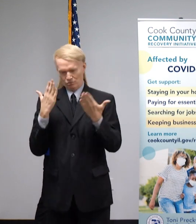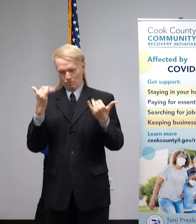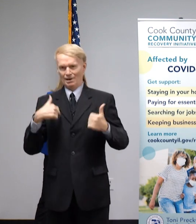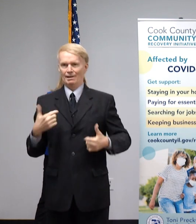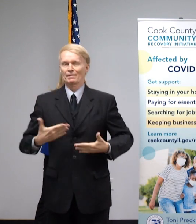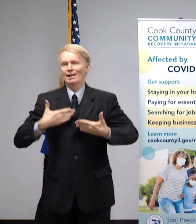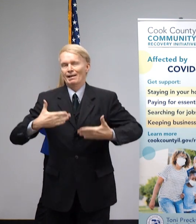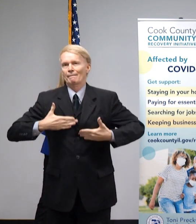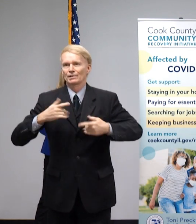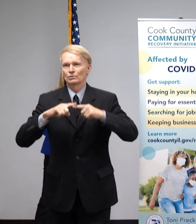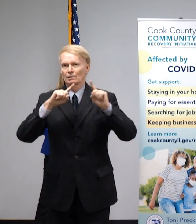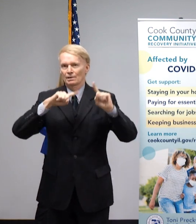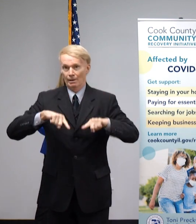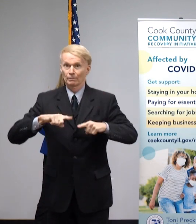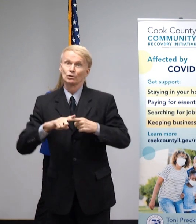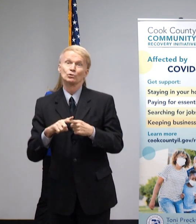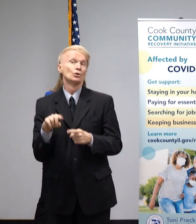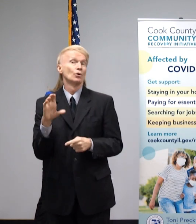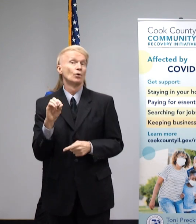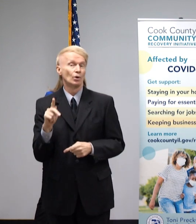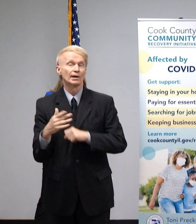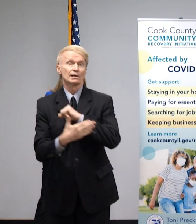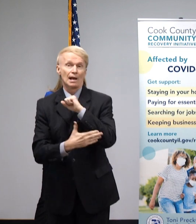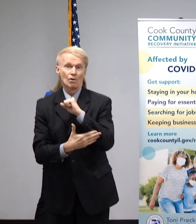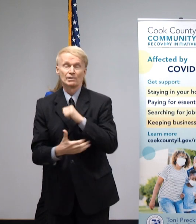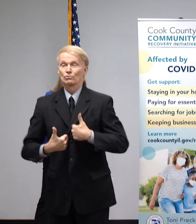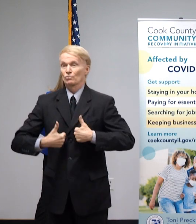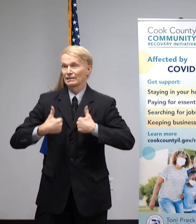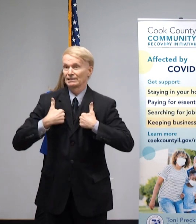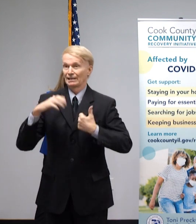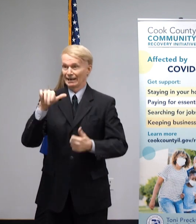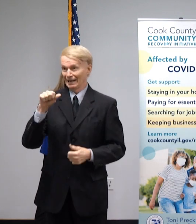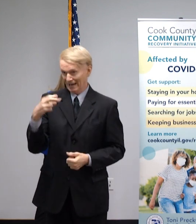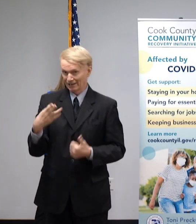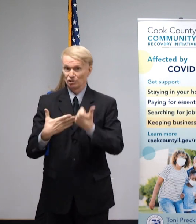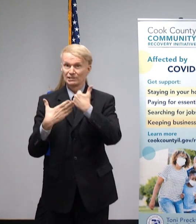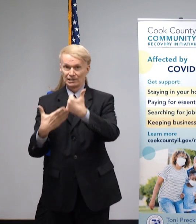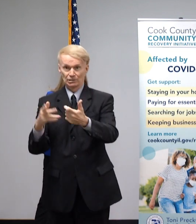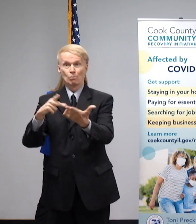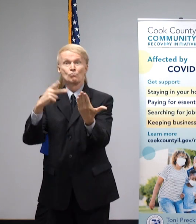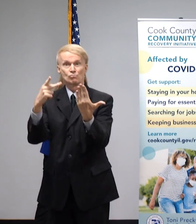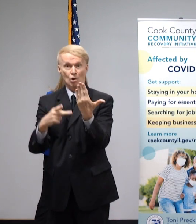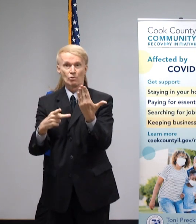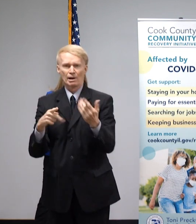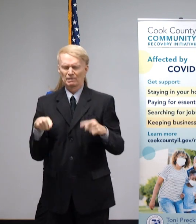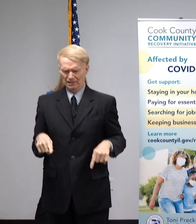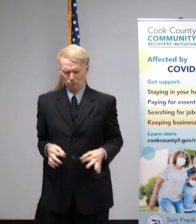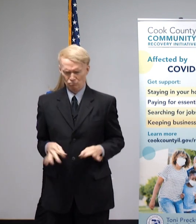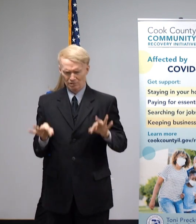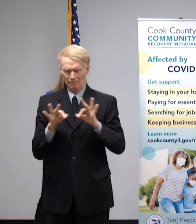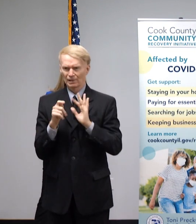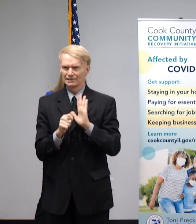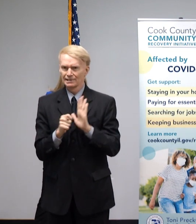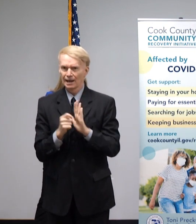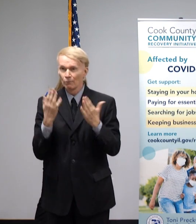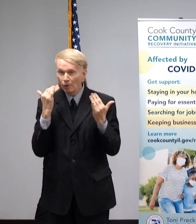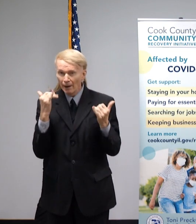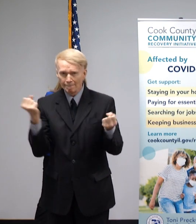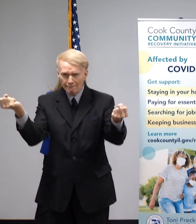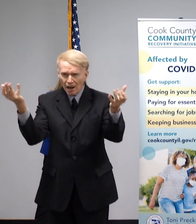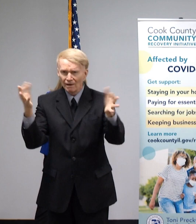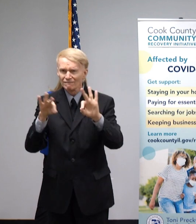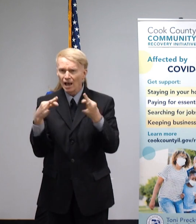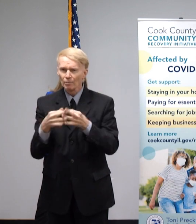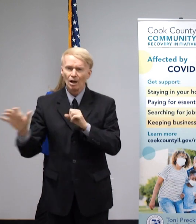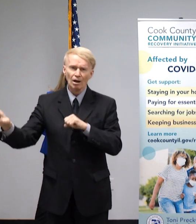here today to support the Cook County Resident Cash Assistance Program at this critical juncture when many families are in danger